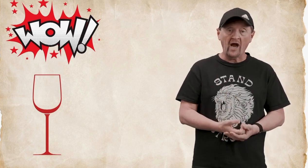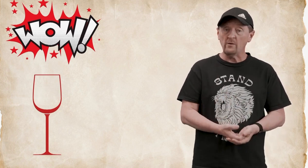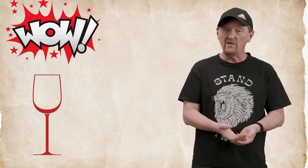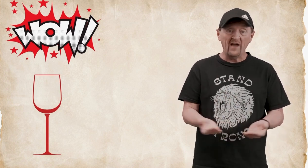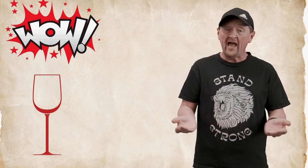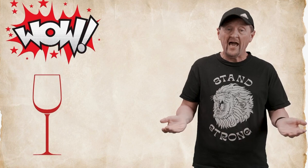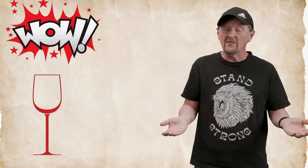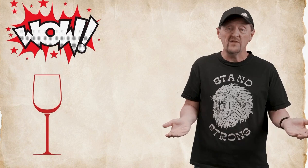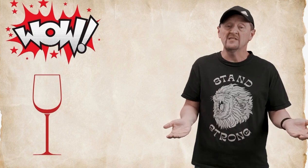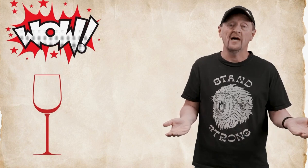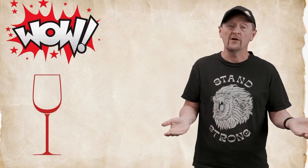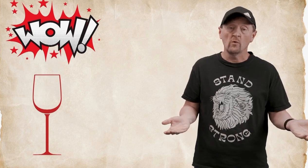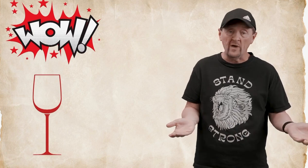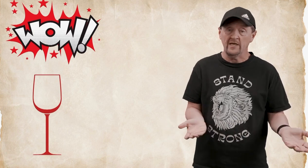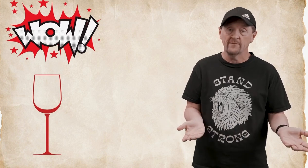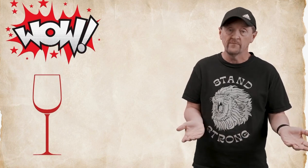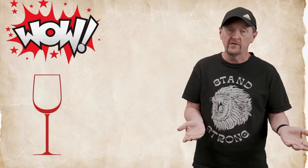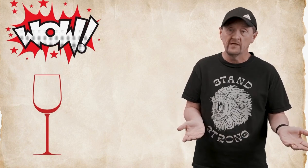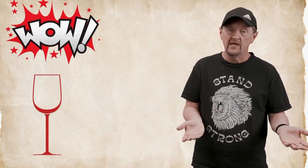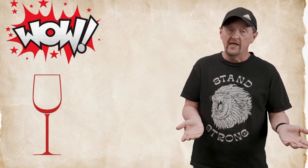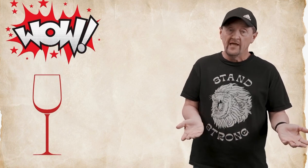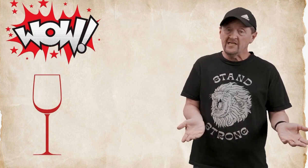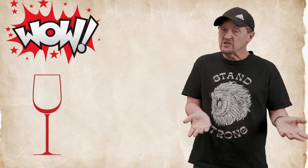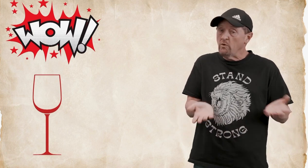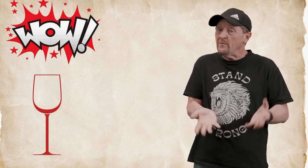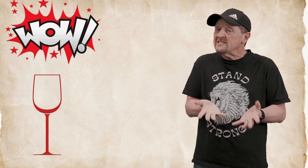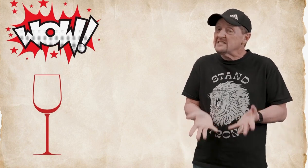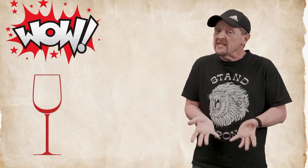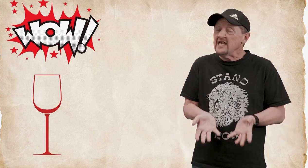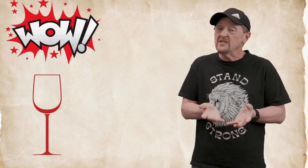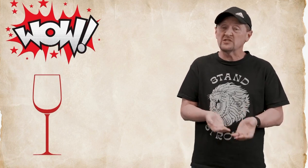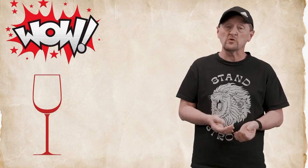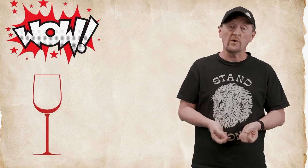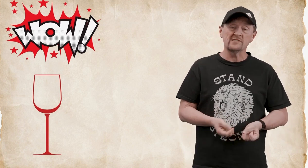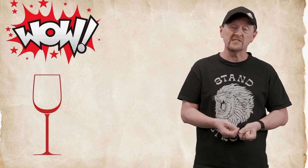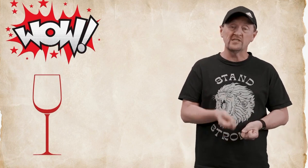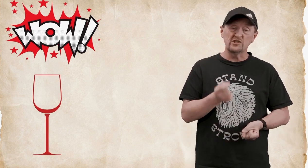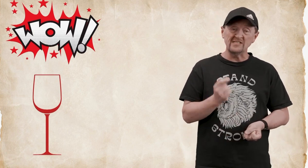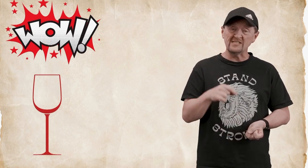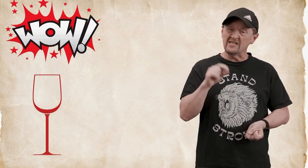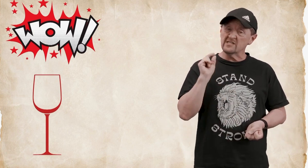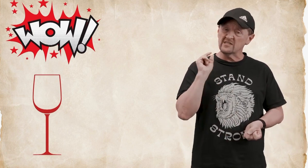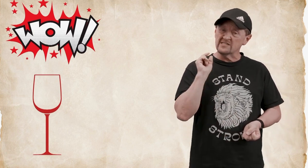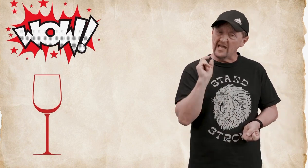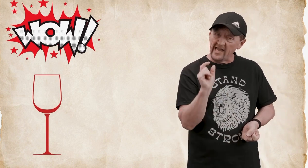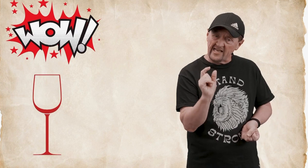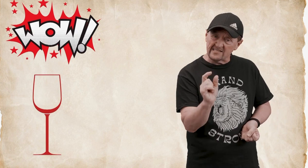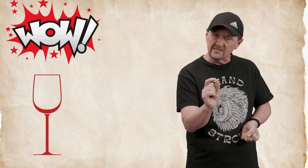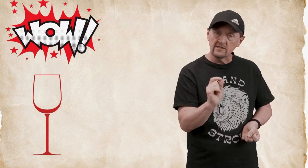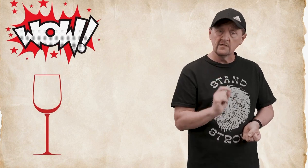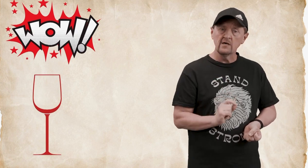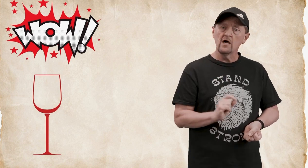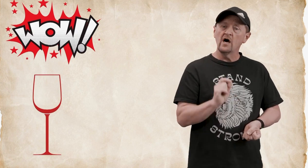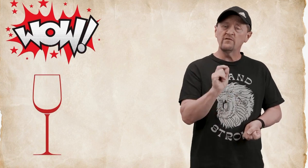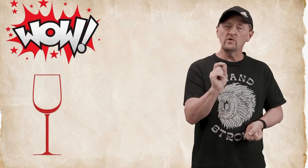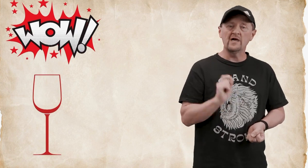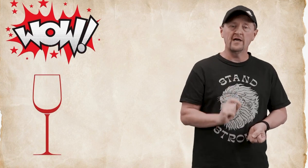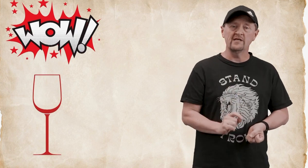we've had at the entire wedding and so what we see in this story is this that jesus gives us a taste of who god is